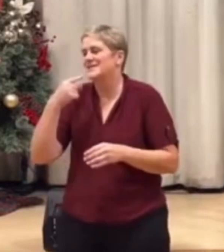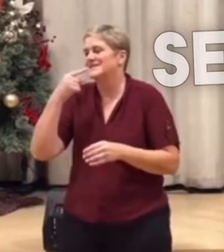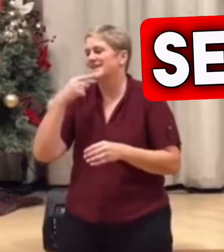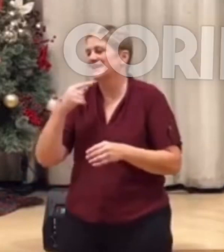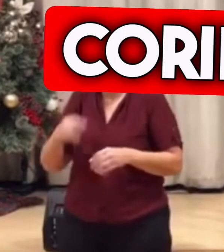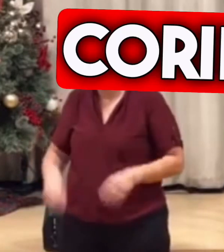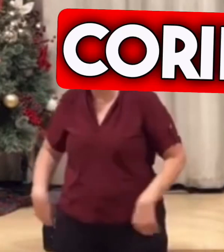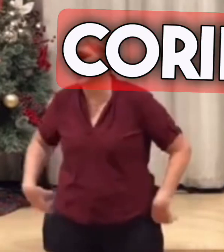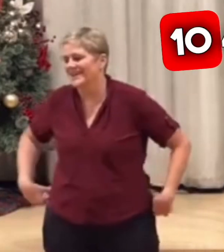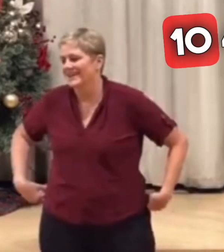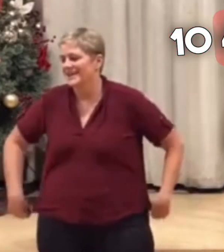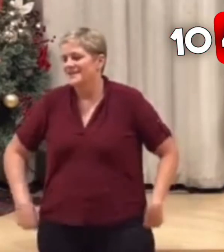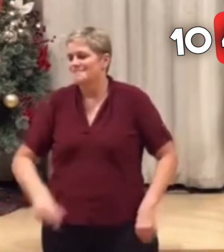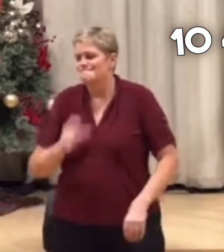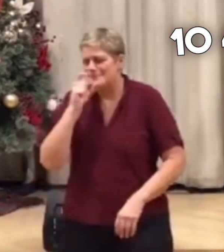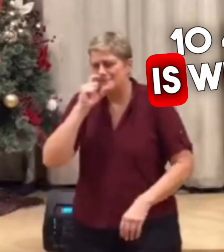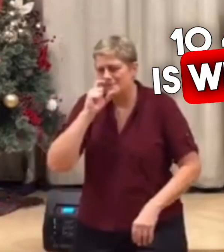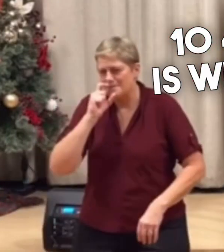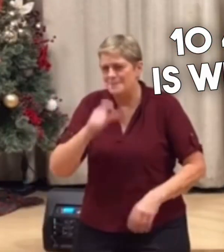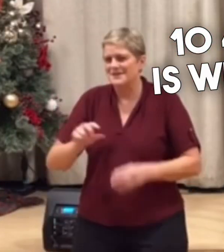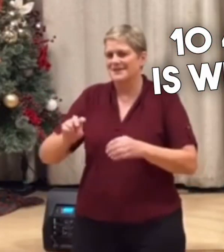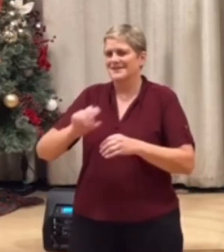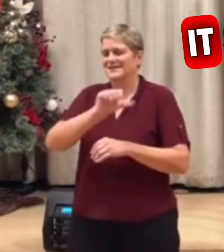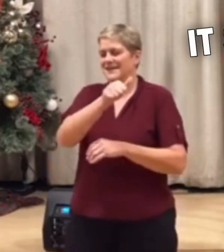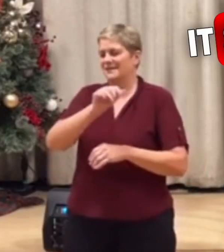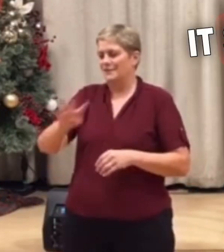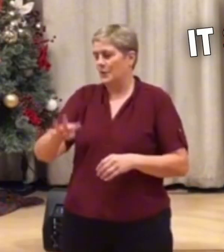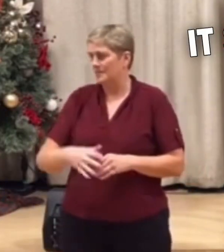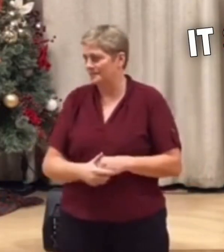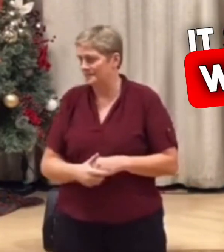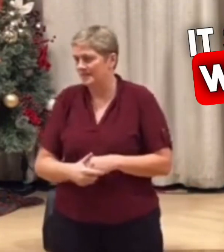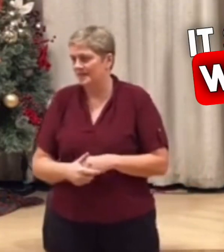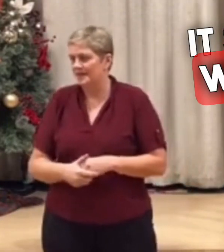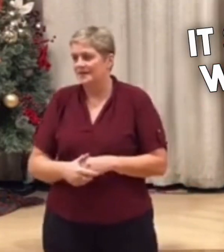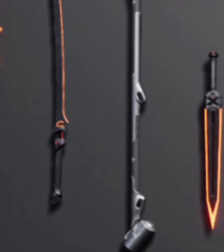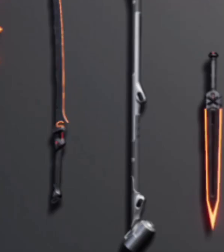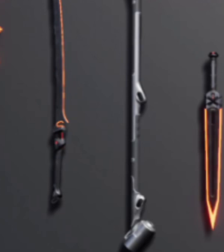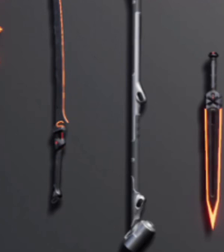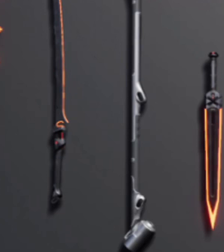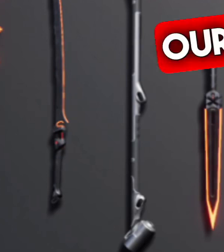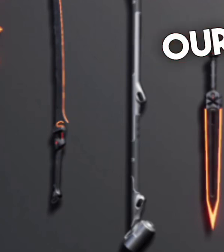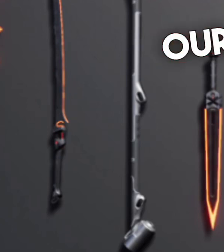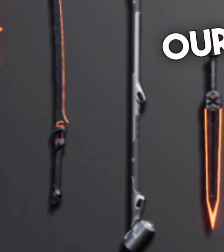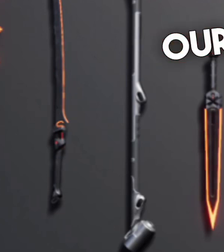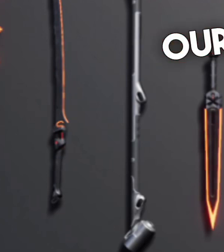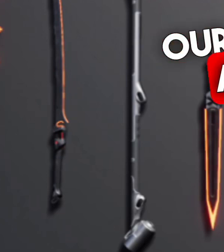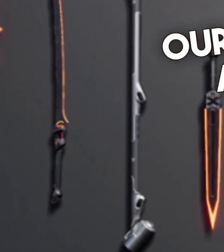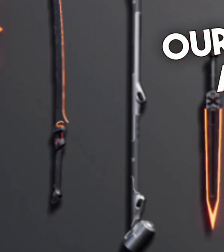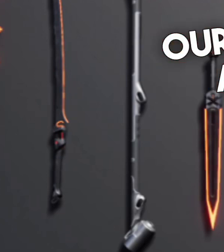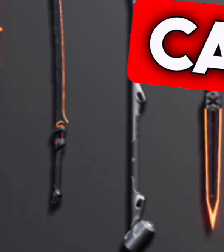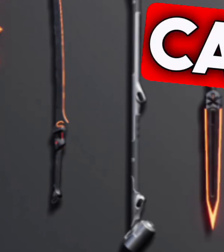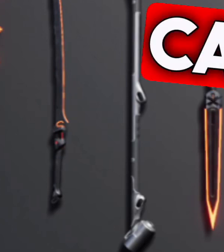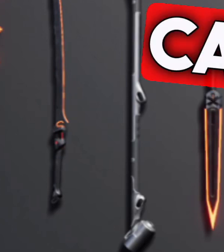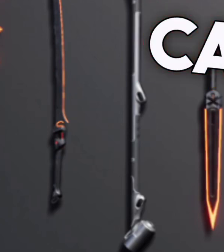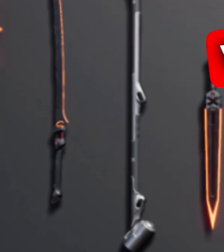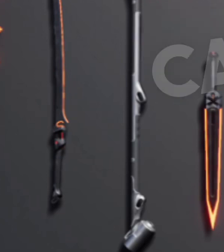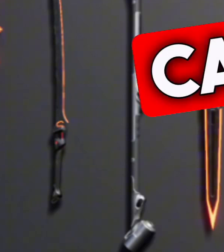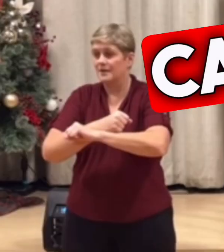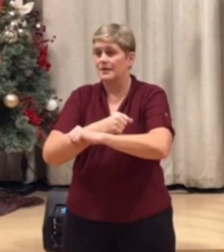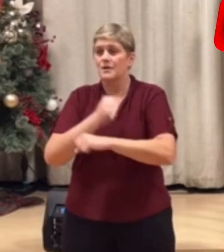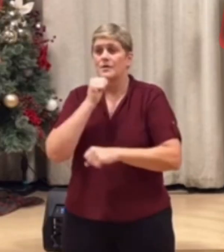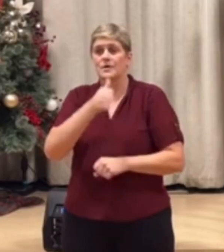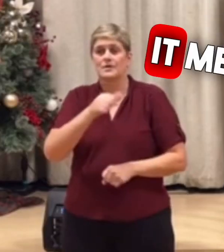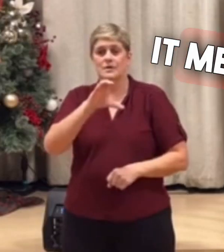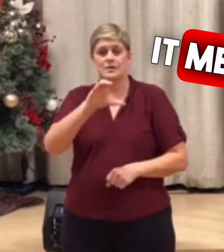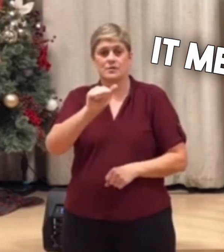2 Corinthians 10.4 and this is what it says. It says the weapons of our warfare are not carnal. What's